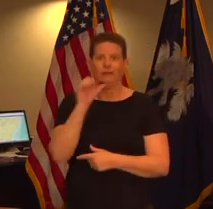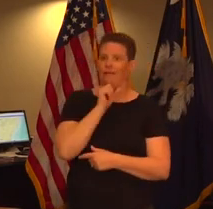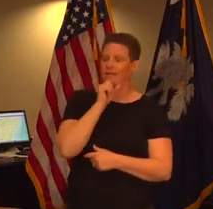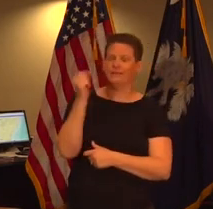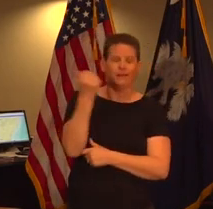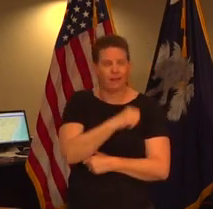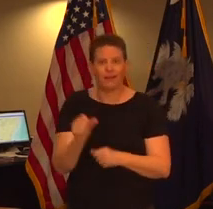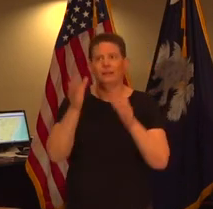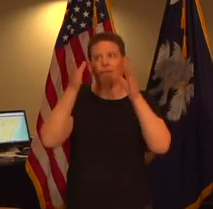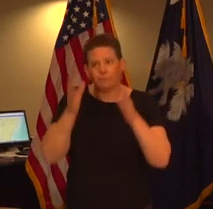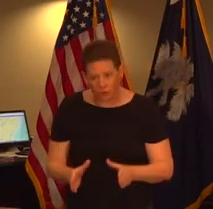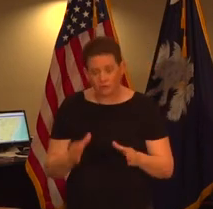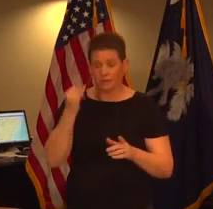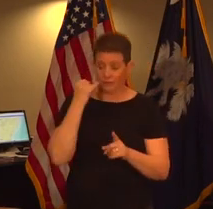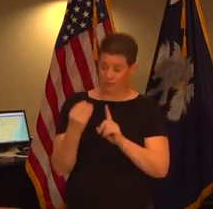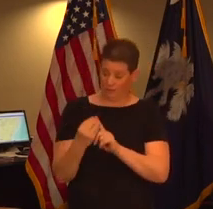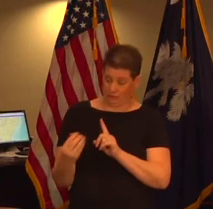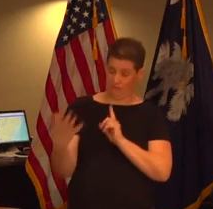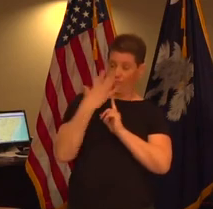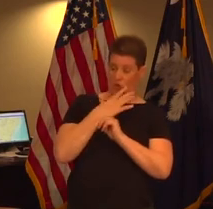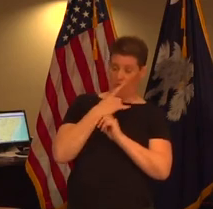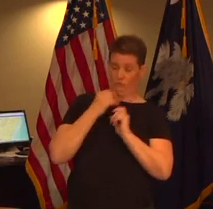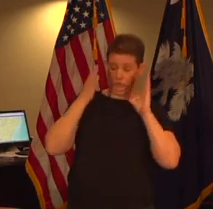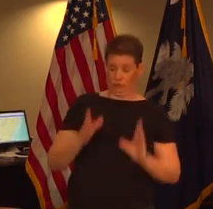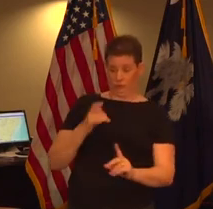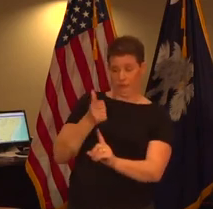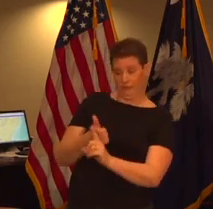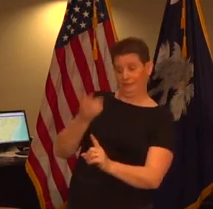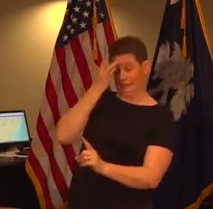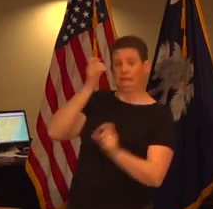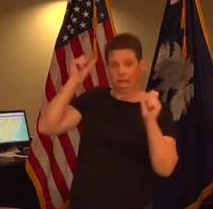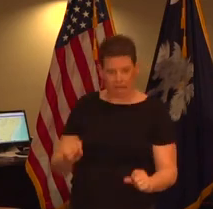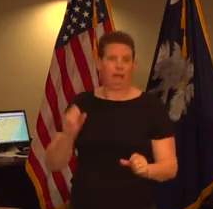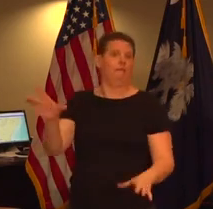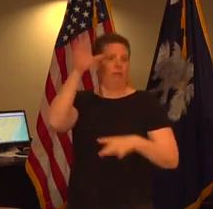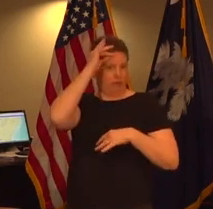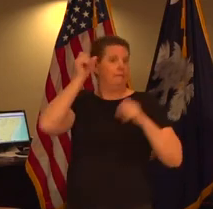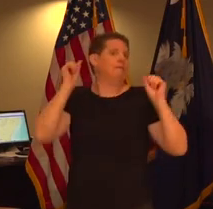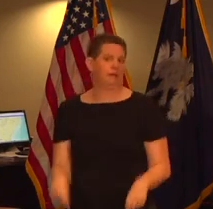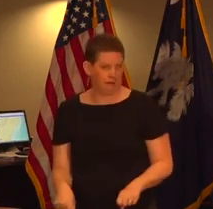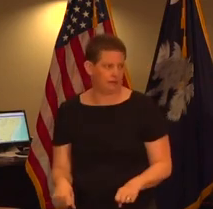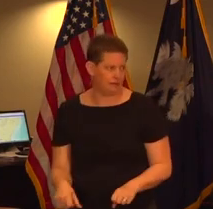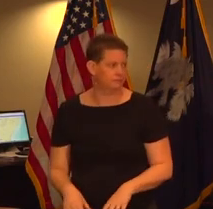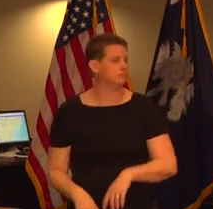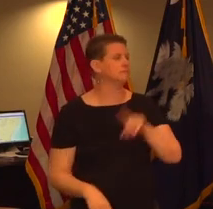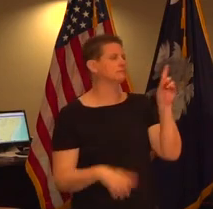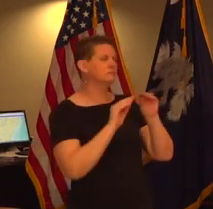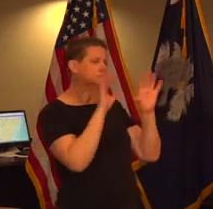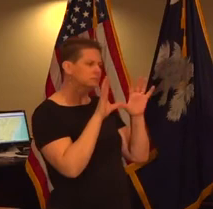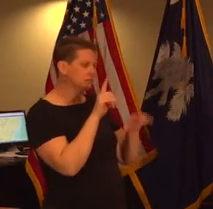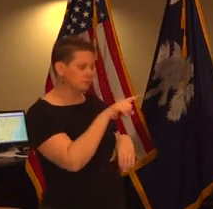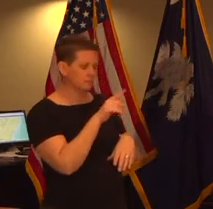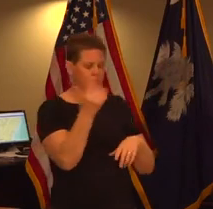individual in any age group if exposed to someone who's ill can become ill just to clarify when you say the